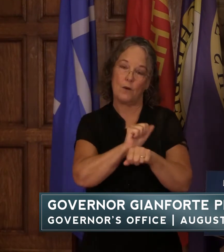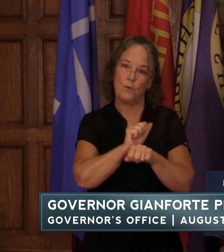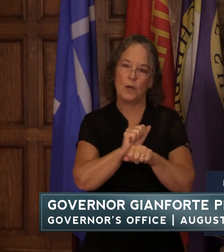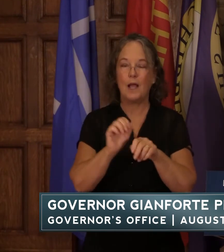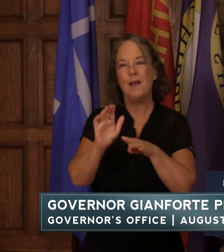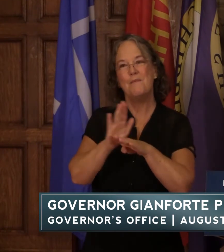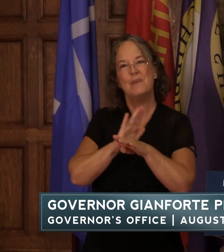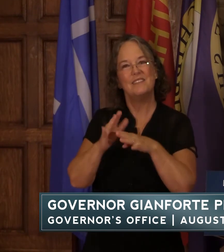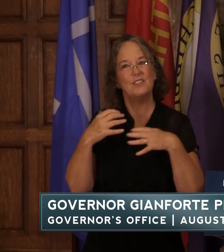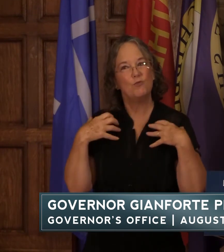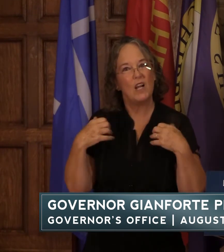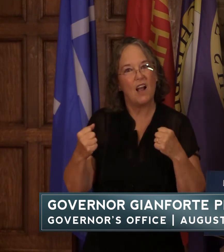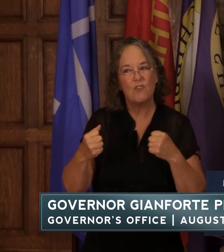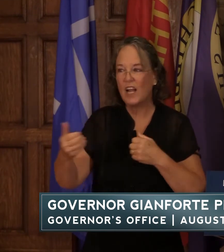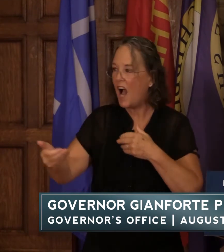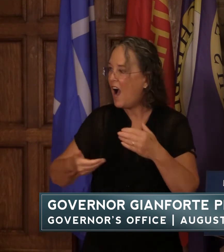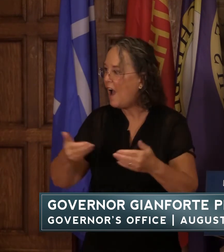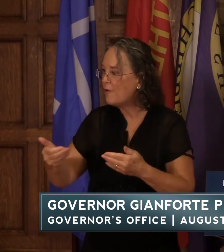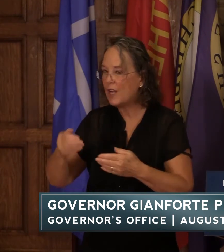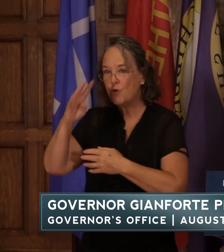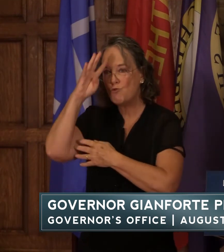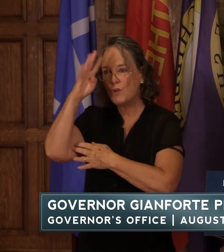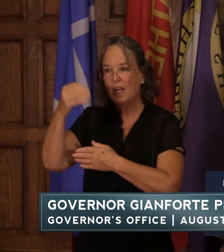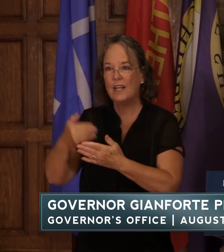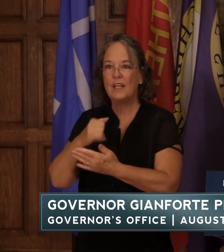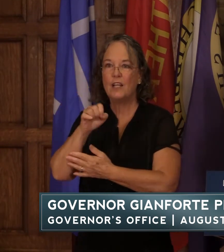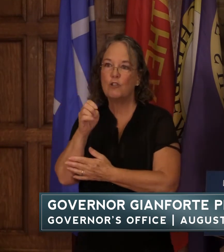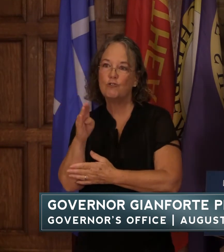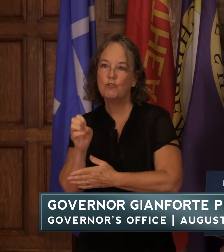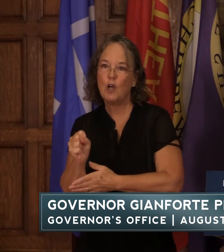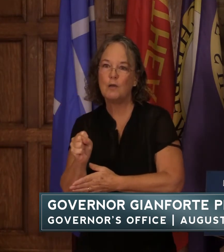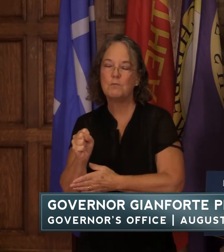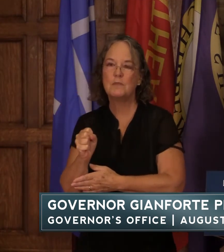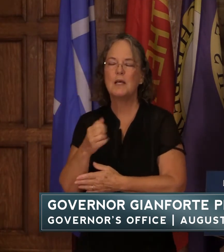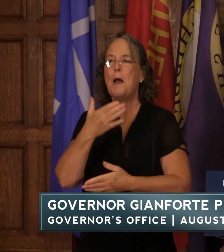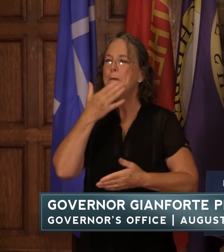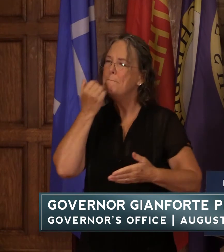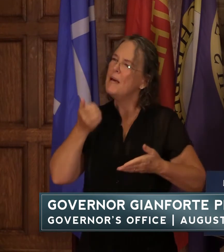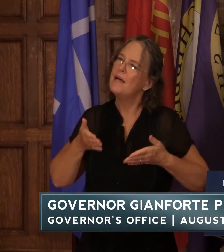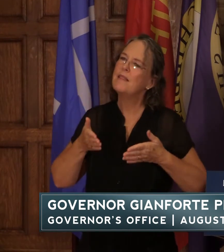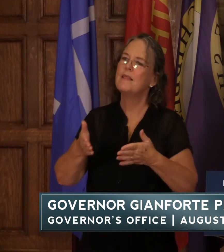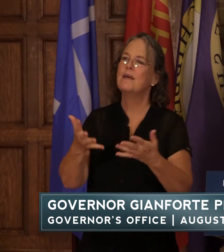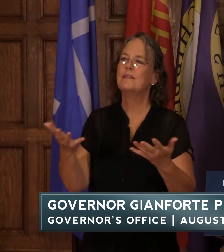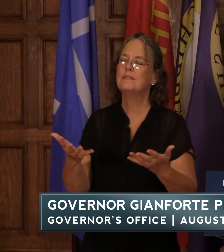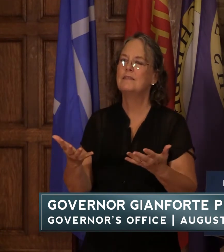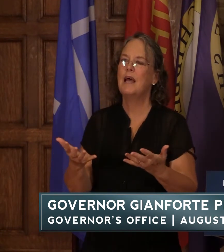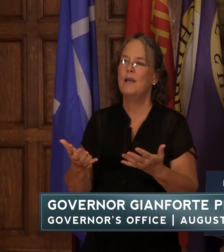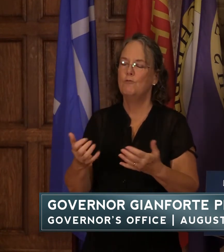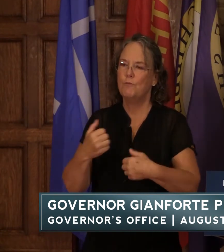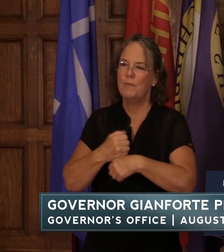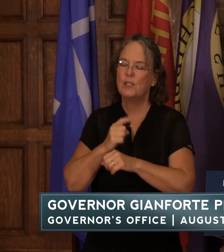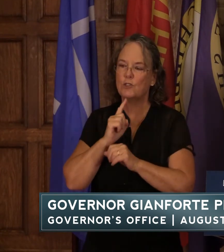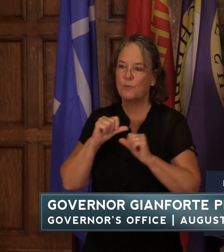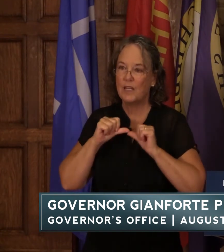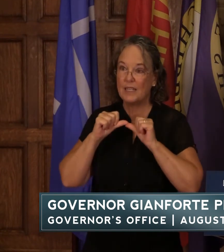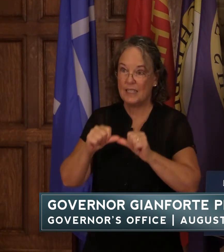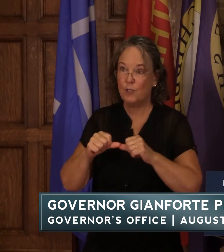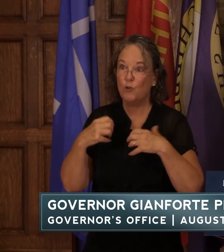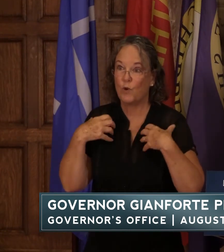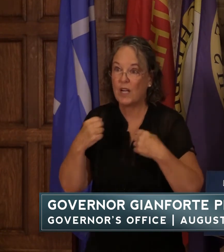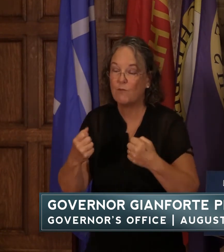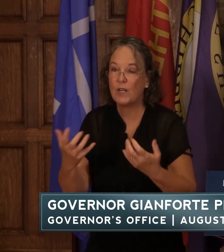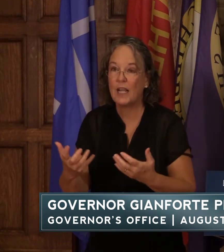recovering hiring and creating jobs the best path forward to ensure we keep making progress on our recovery